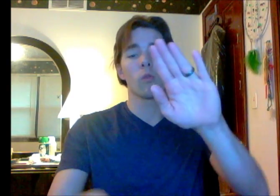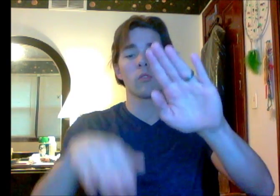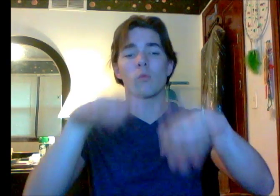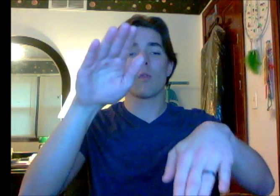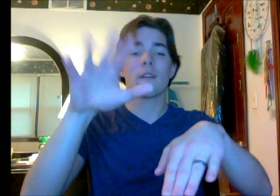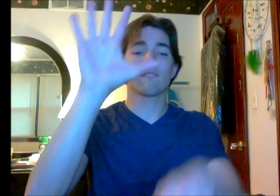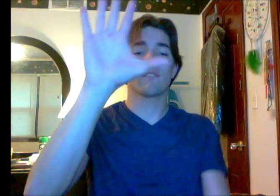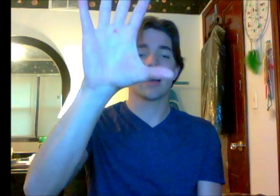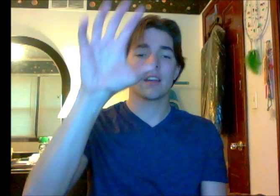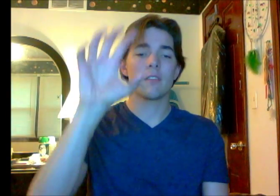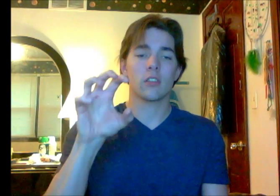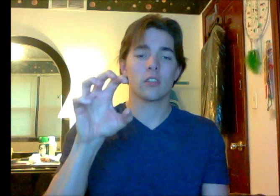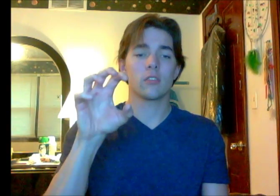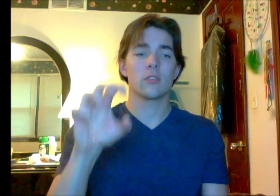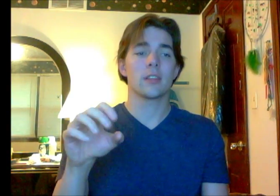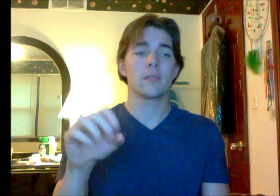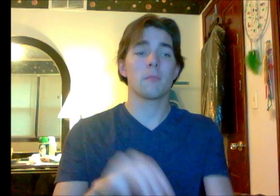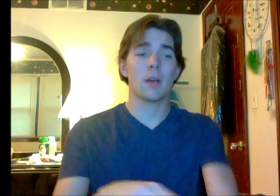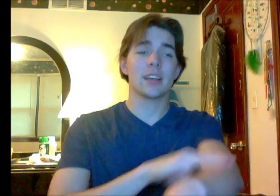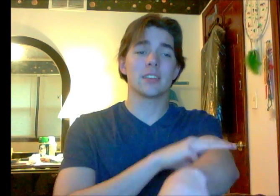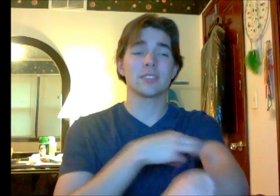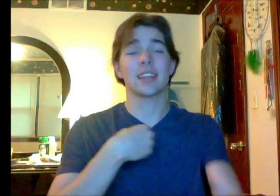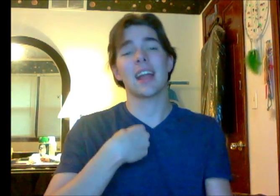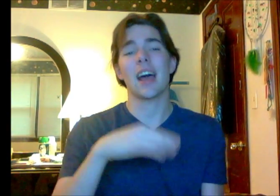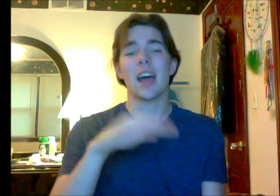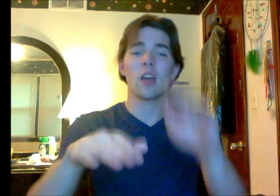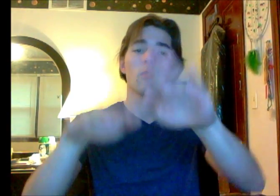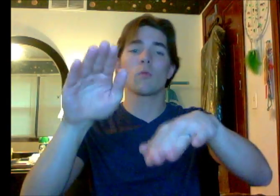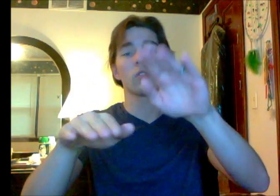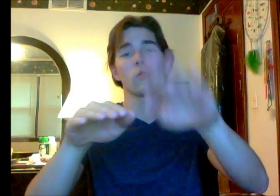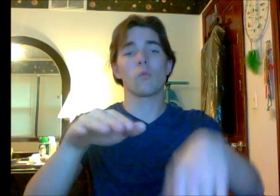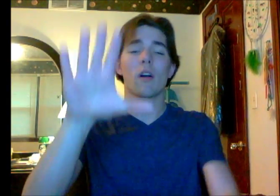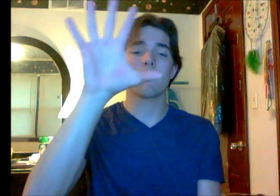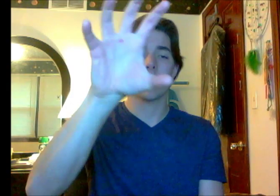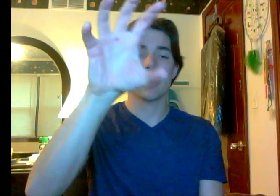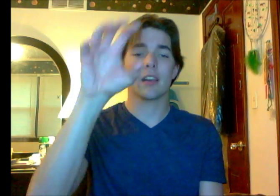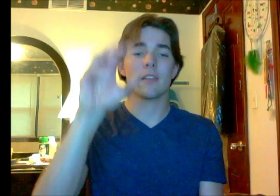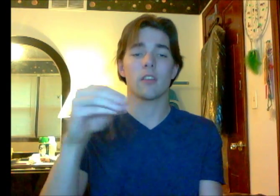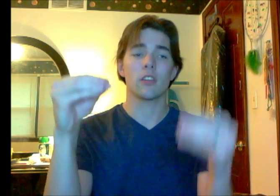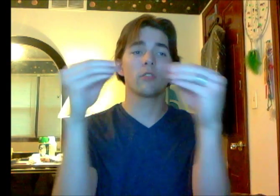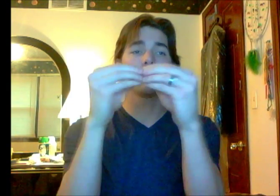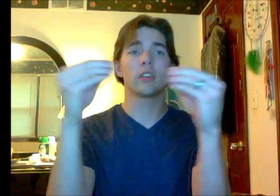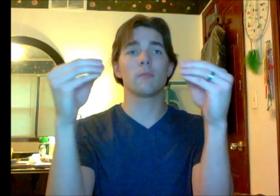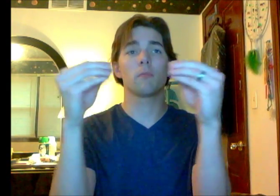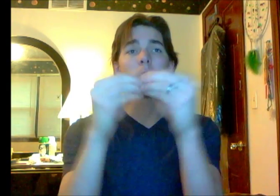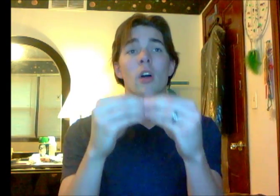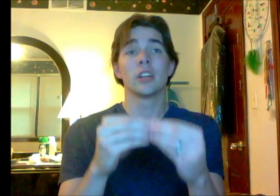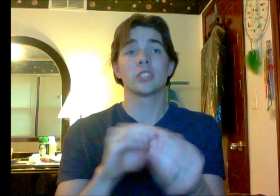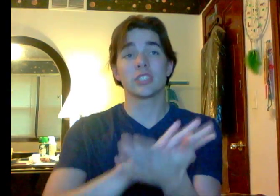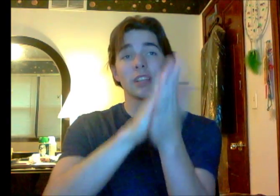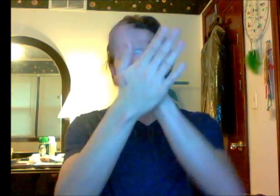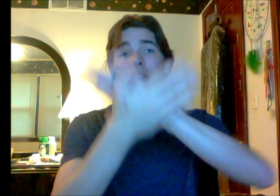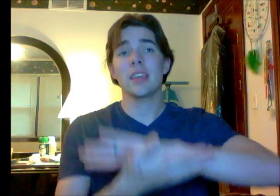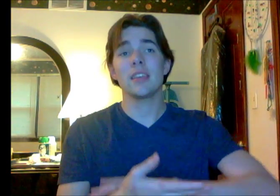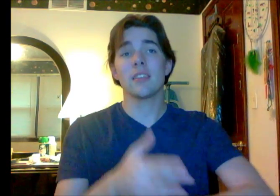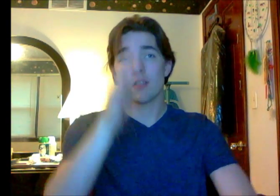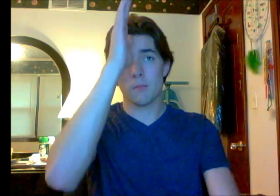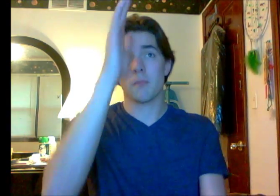would walk 500 miles And I would walk 500 more Just to be the